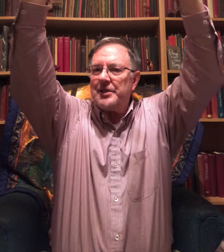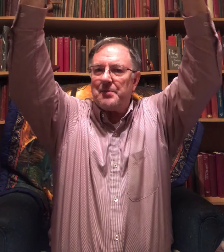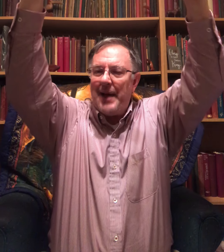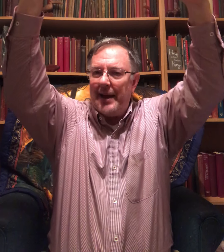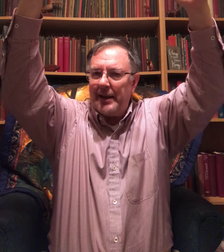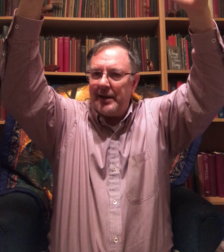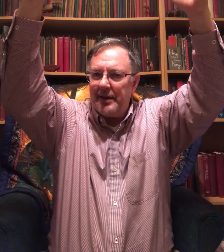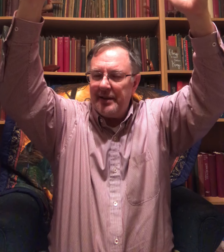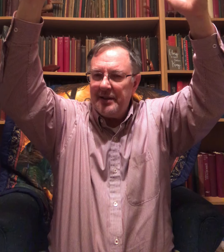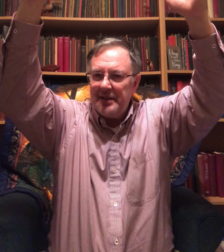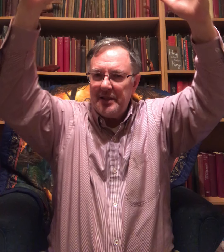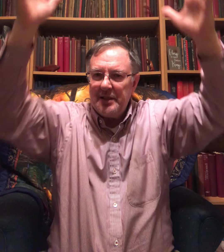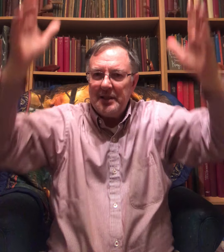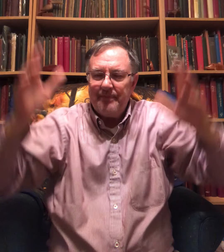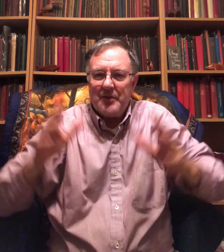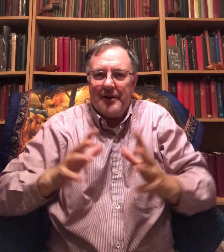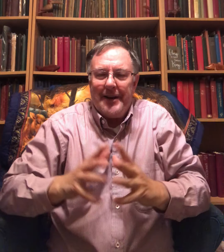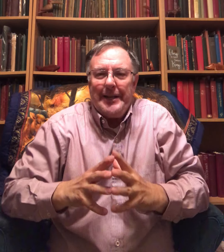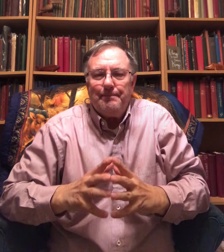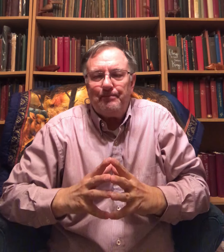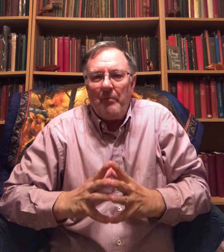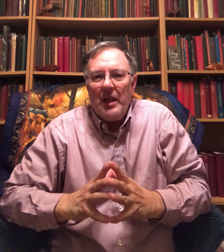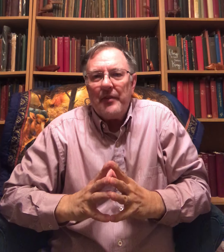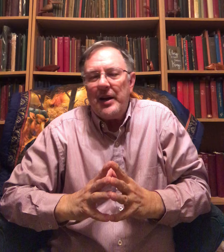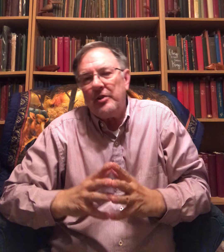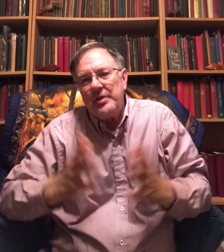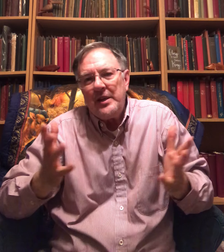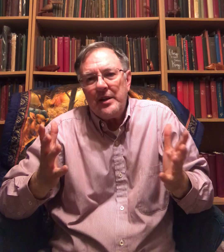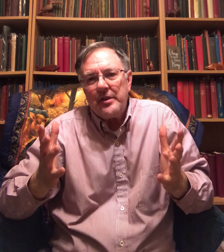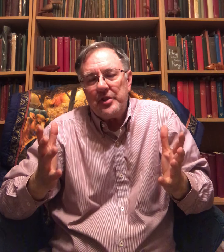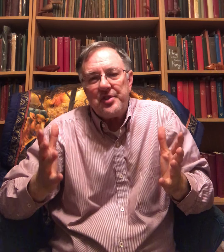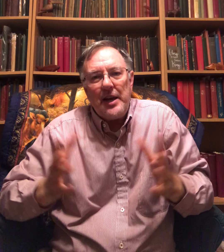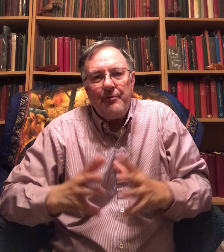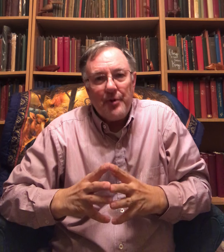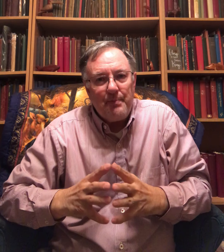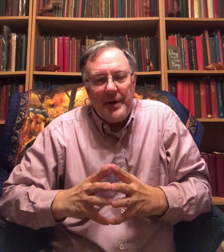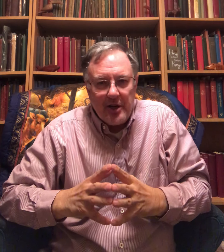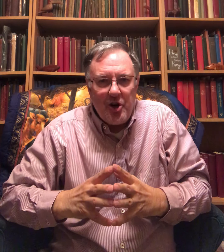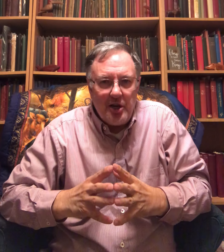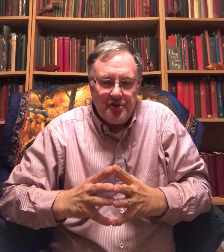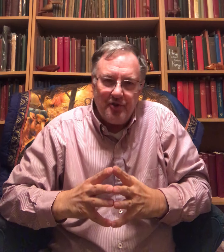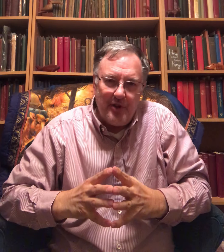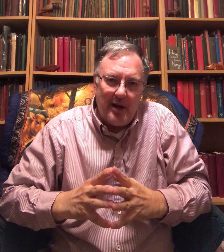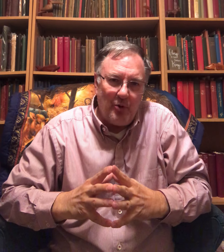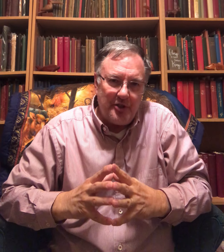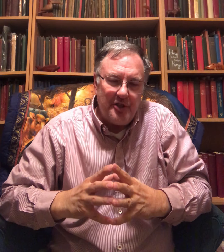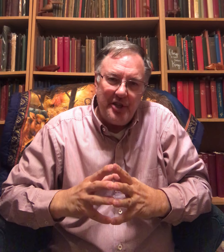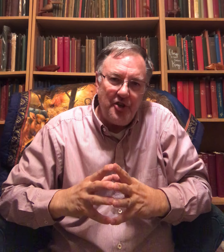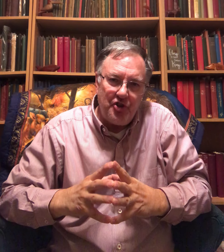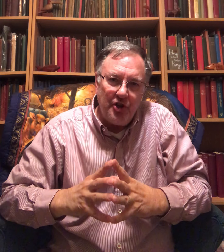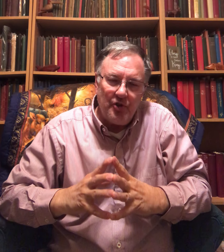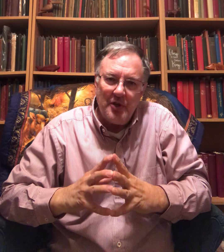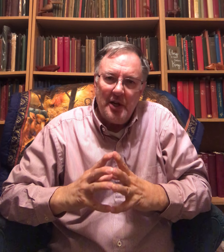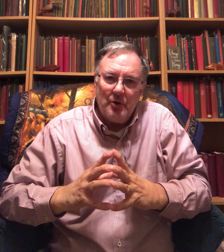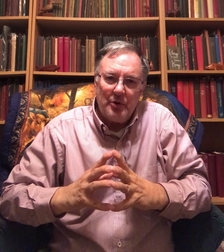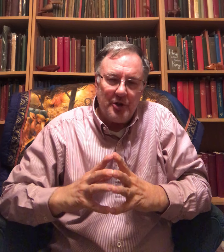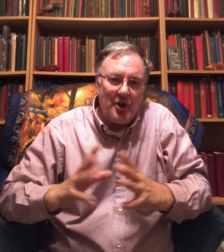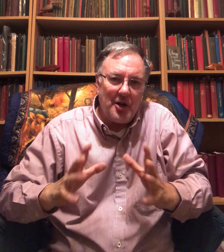Charismatic. All right? Now, the sign for Pentecostal that I want to teach you when we're talking